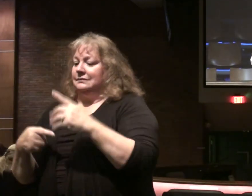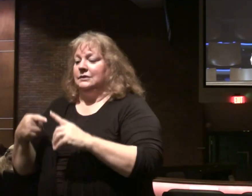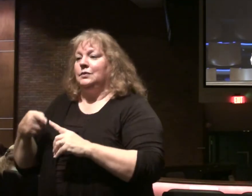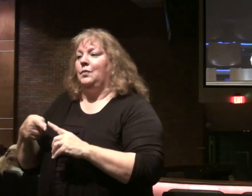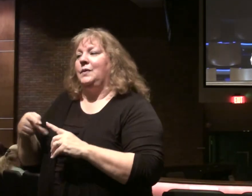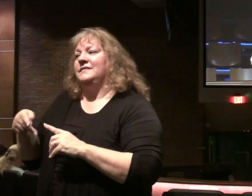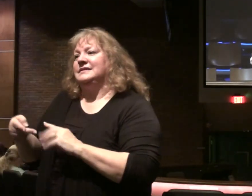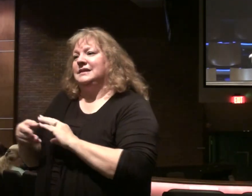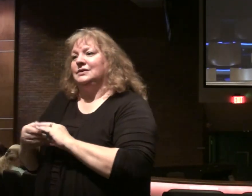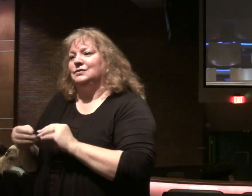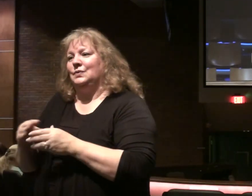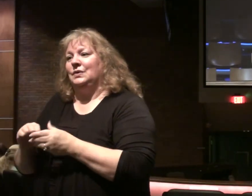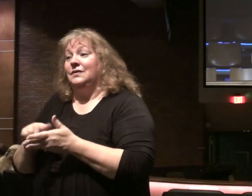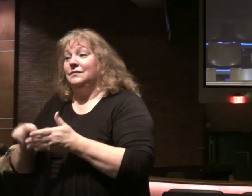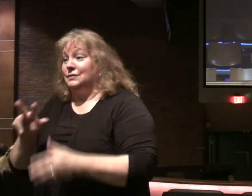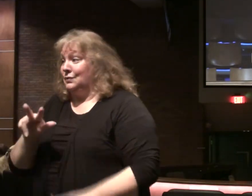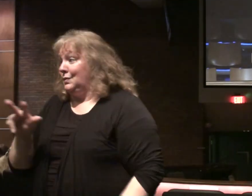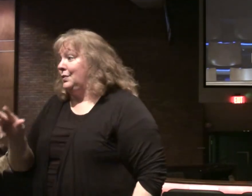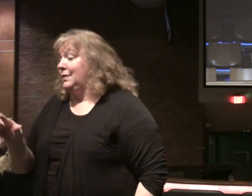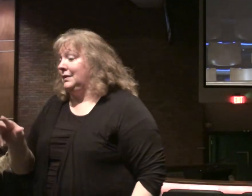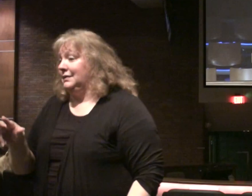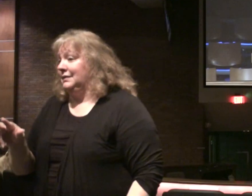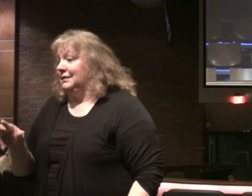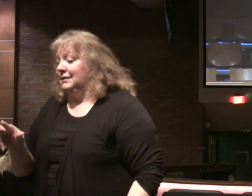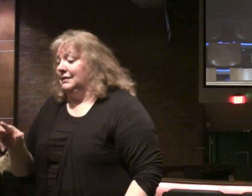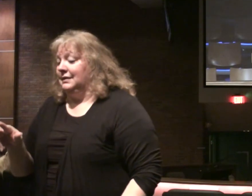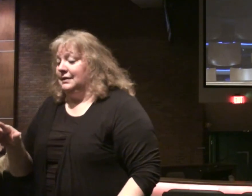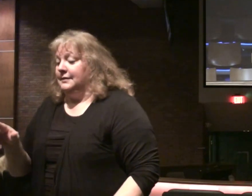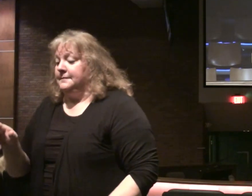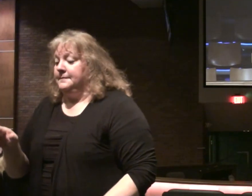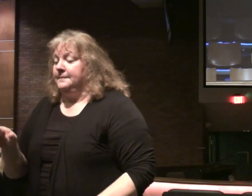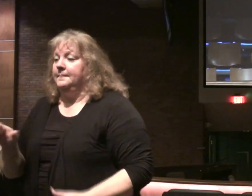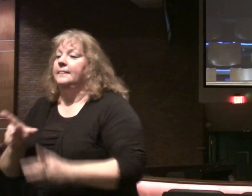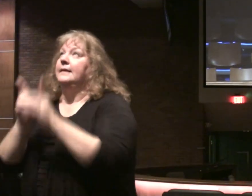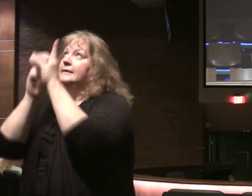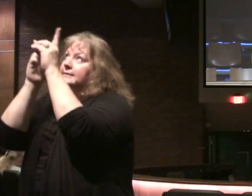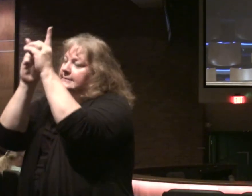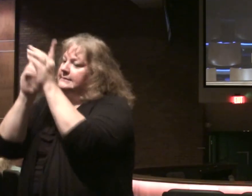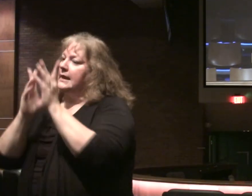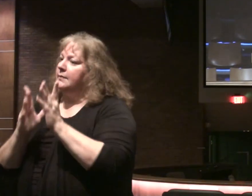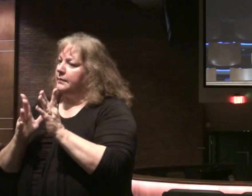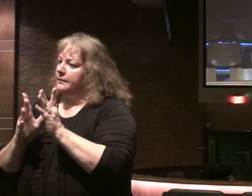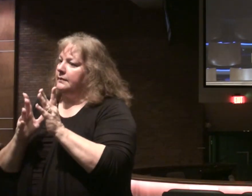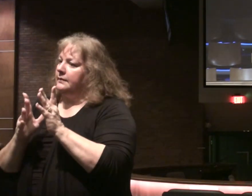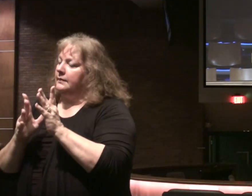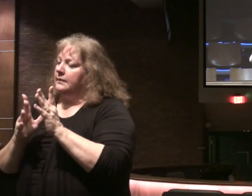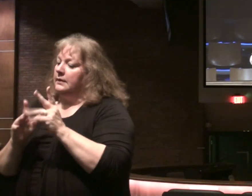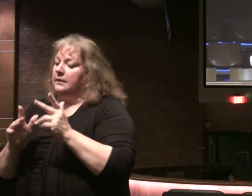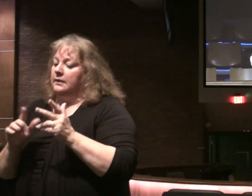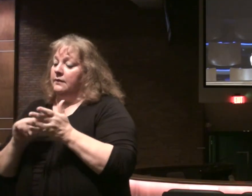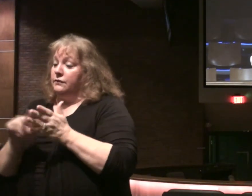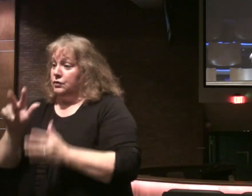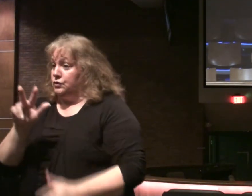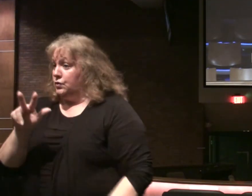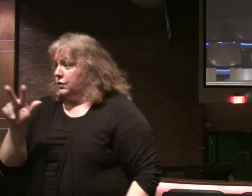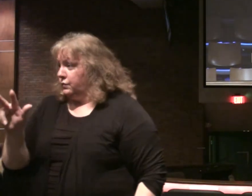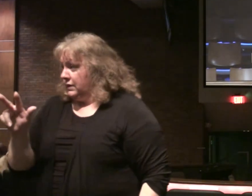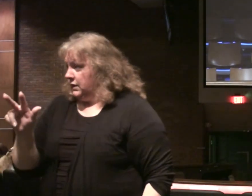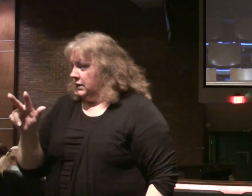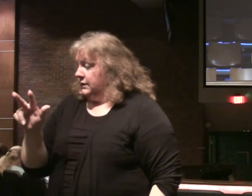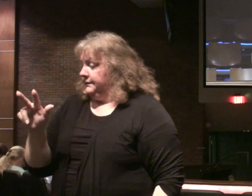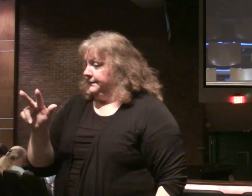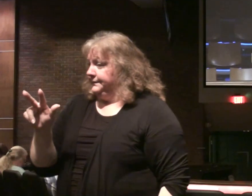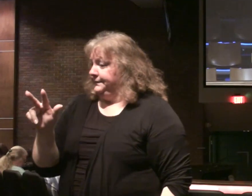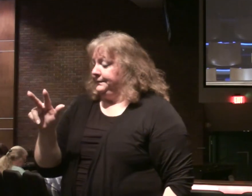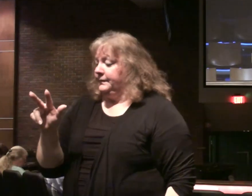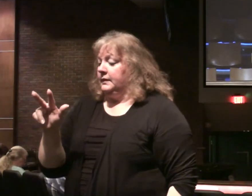illustration. Then verse 33, he moves back to discipleship. He moves back from the illustration. Verse 33. So then,